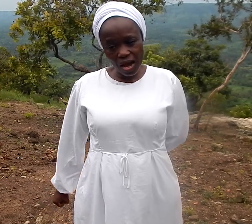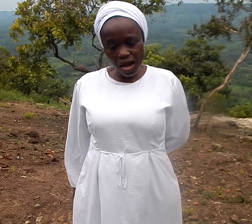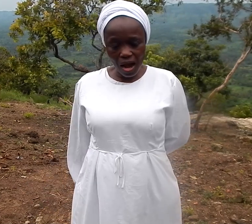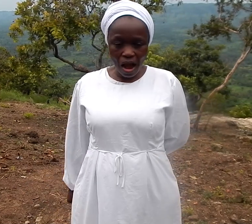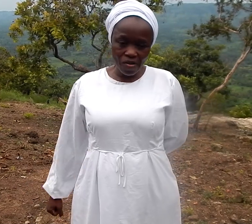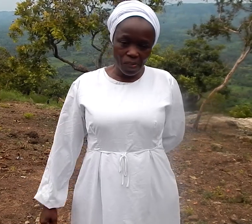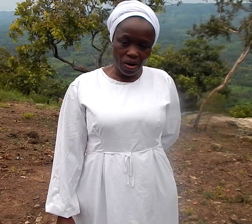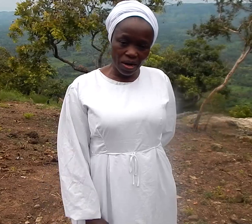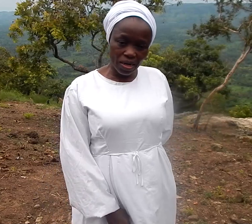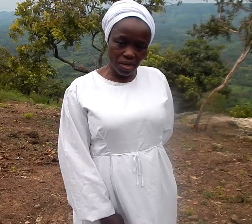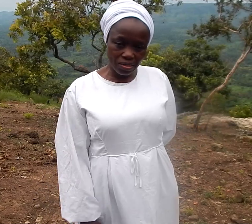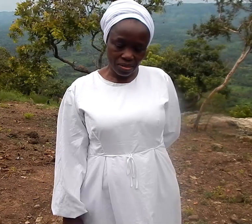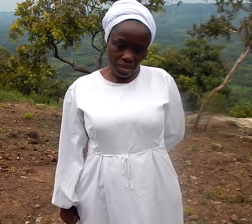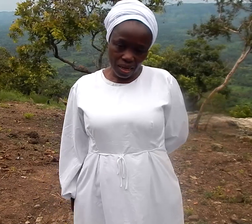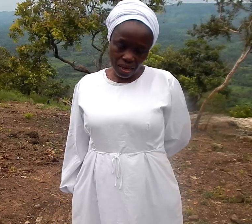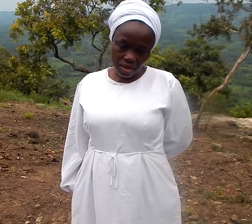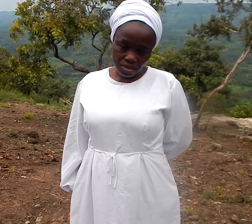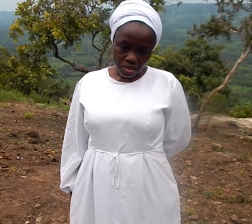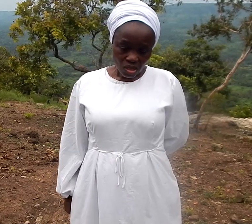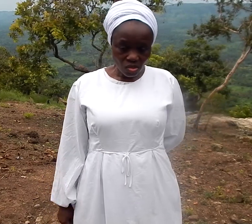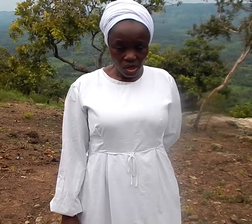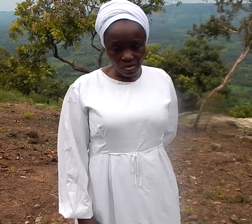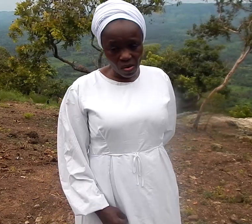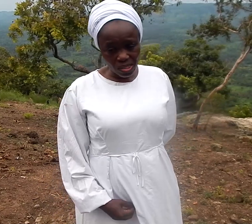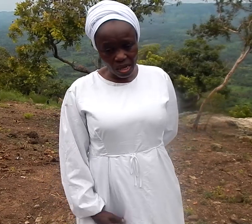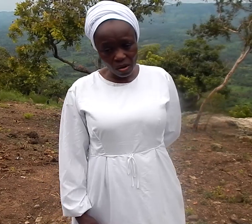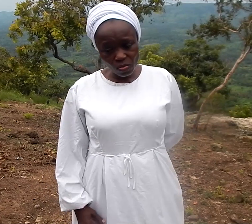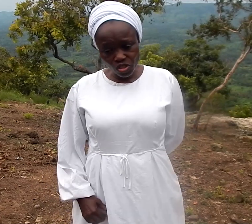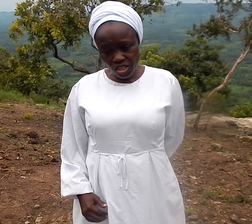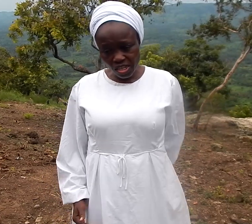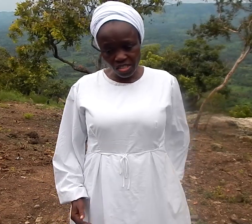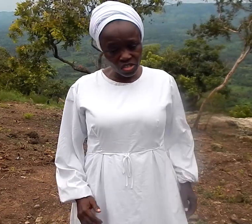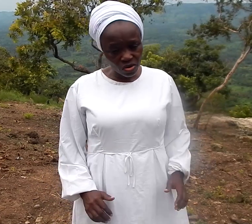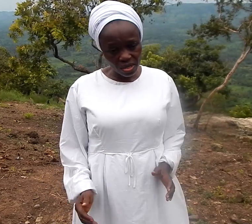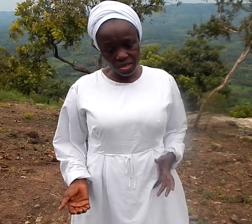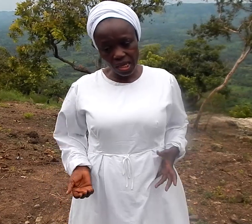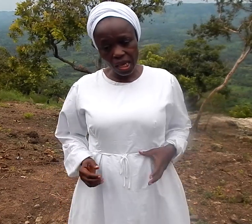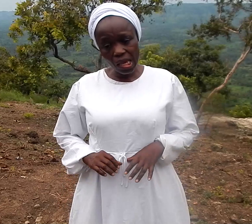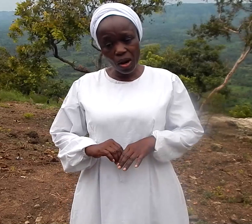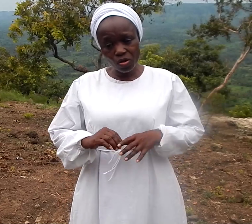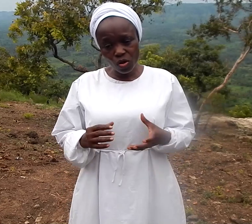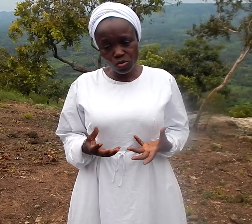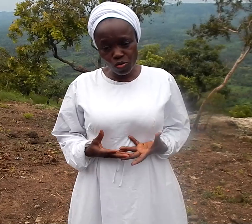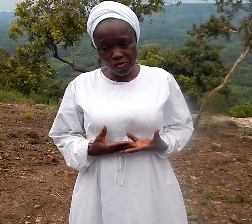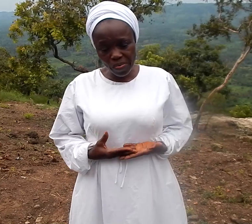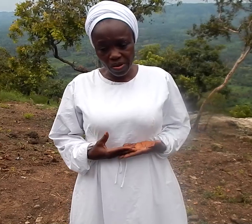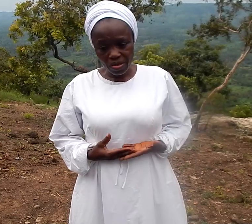I'm going come to Israel. We telling about this. We talking about.S.